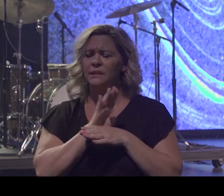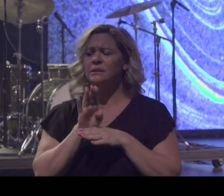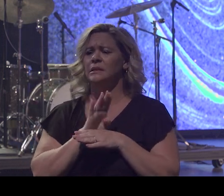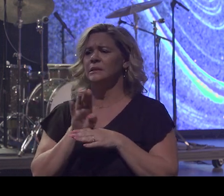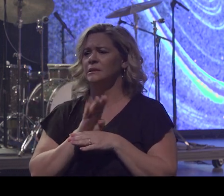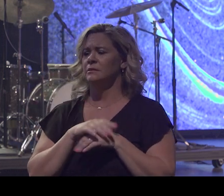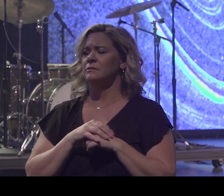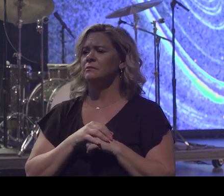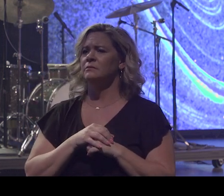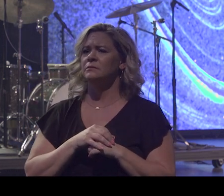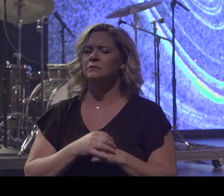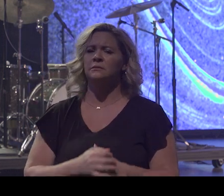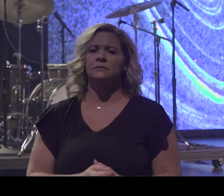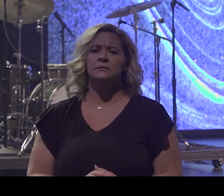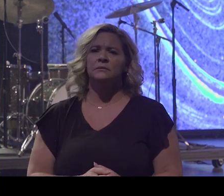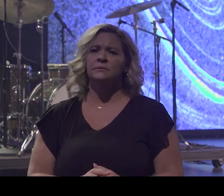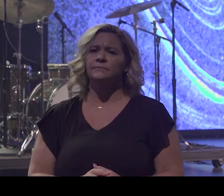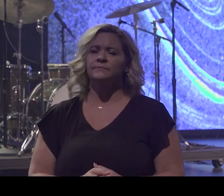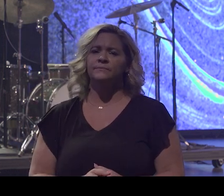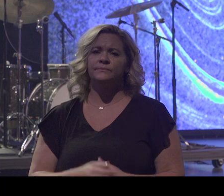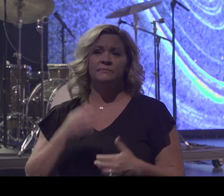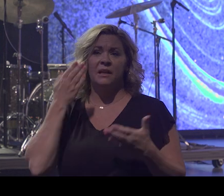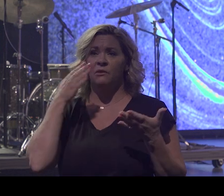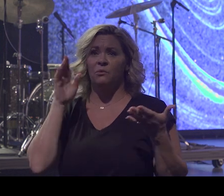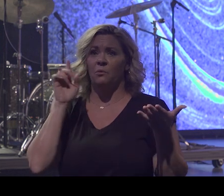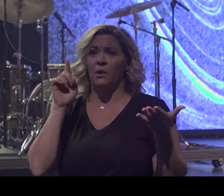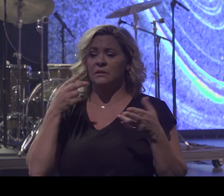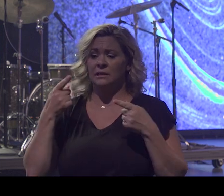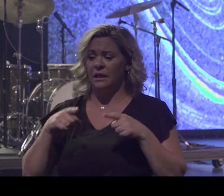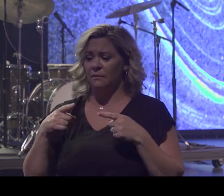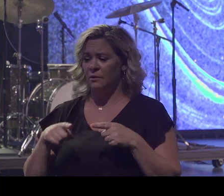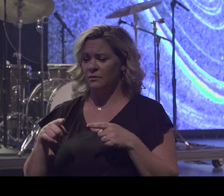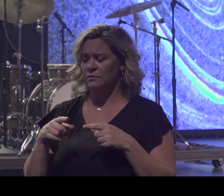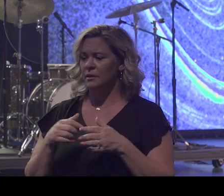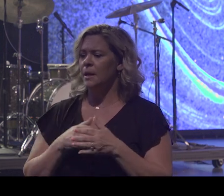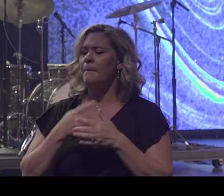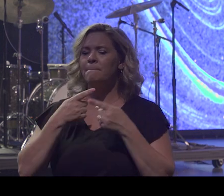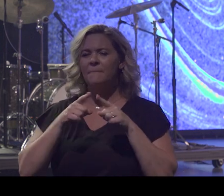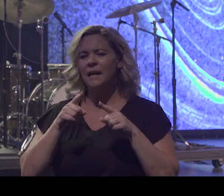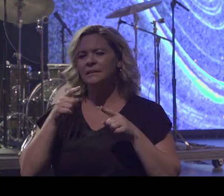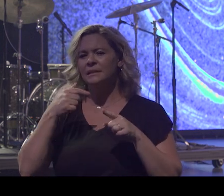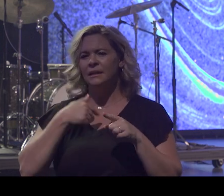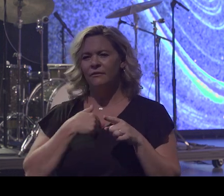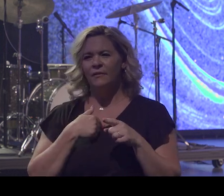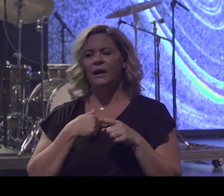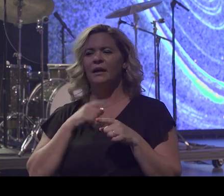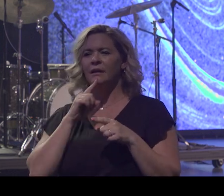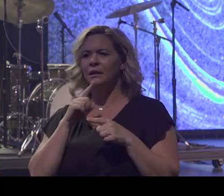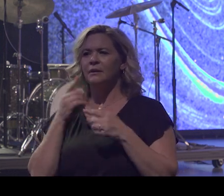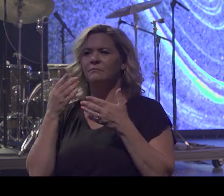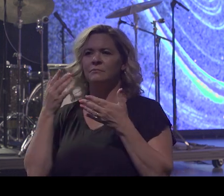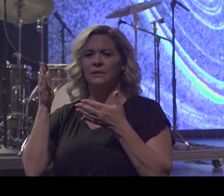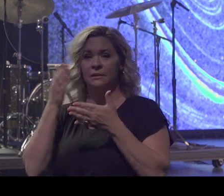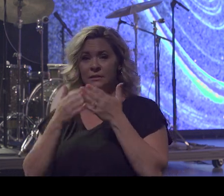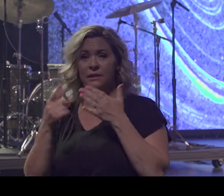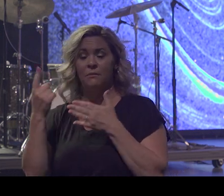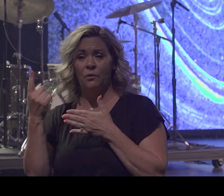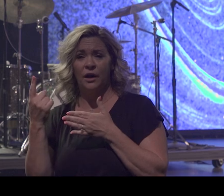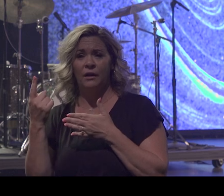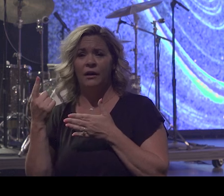don't know when it's going. It could happen anywhere. But I do know one thing. If I'm somewhere, something happened and my life is taken like that, I do know one